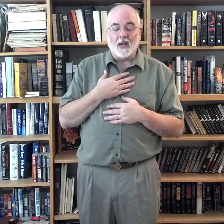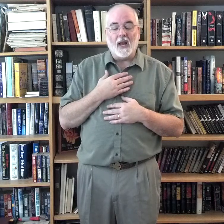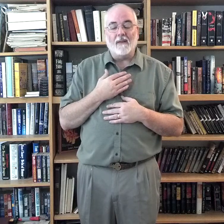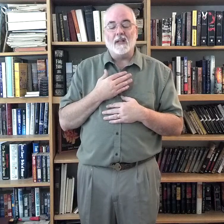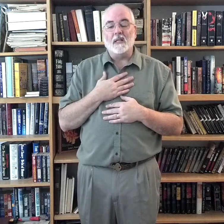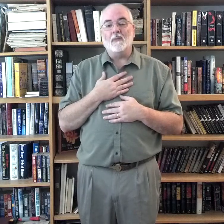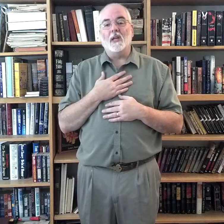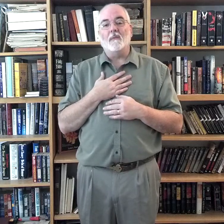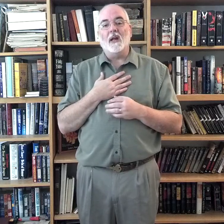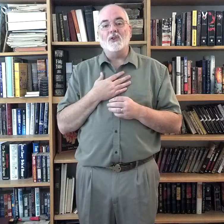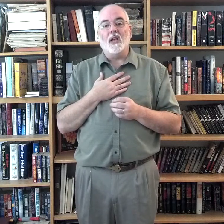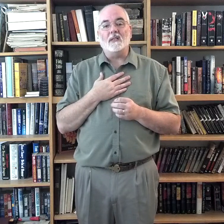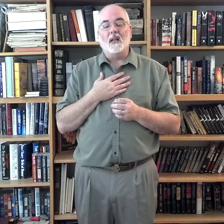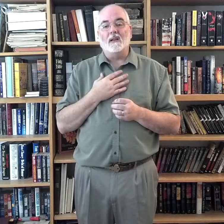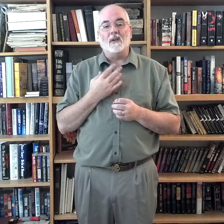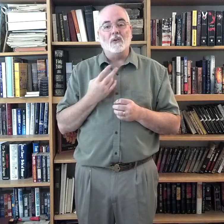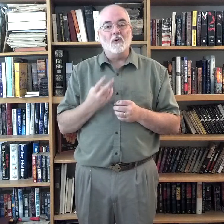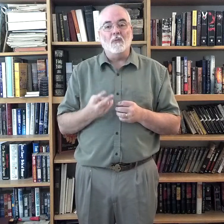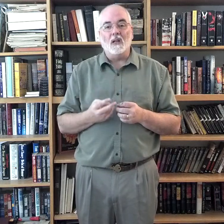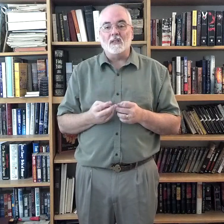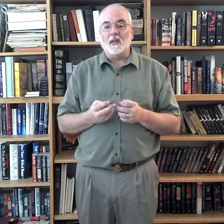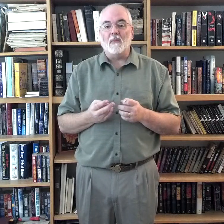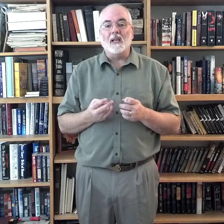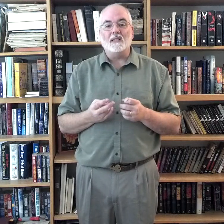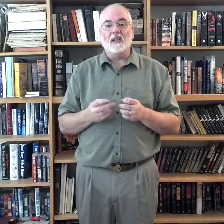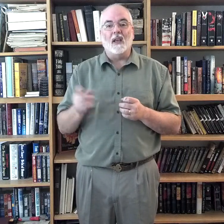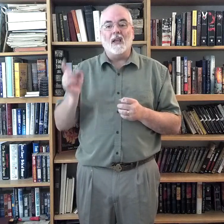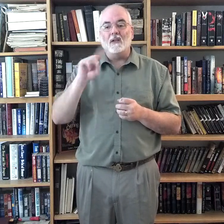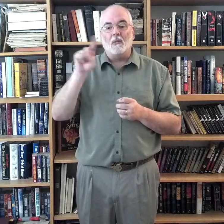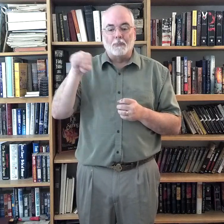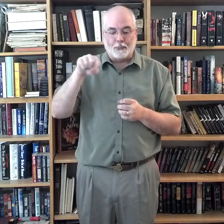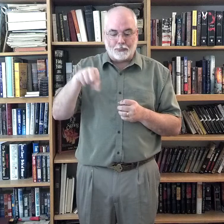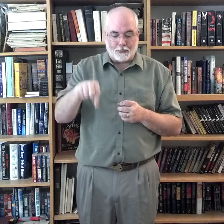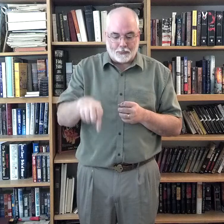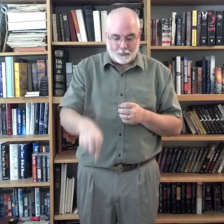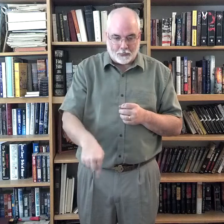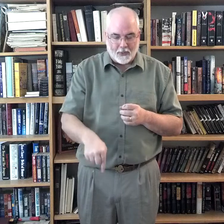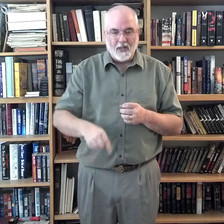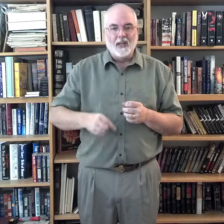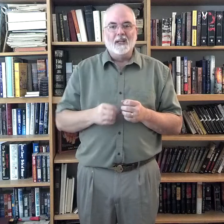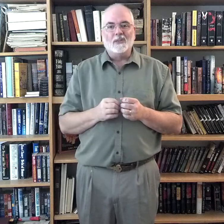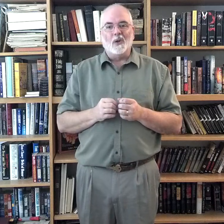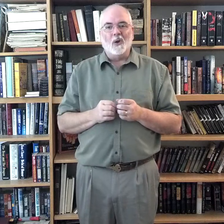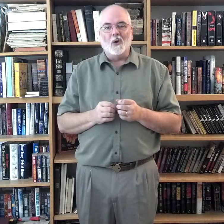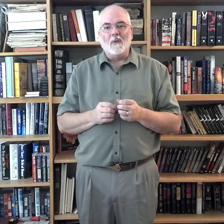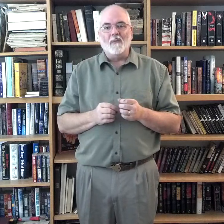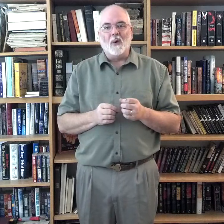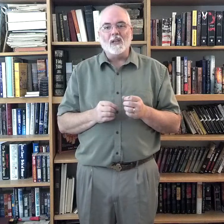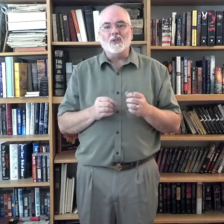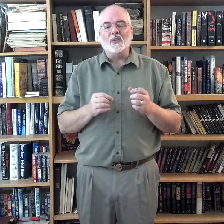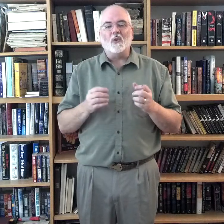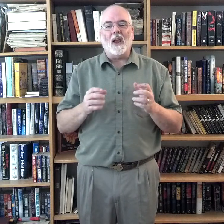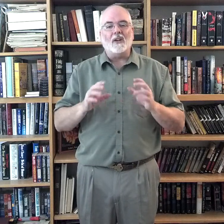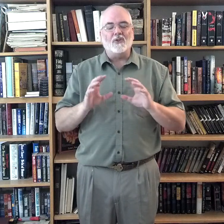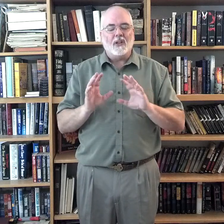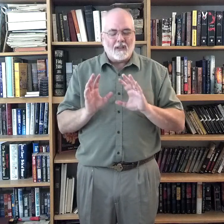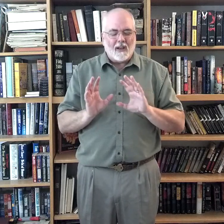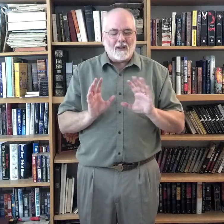I have had something in my chest now for two months and my singing has gone pfft. So my voice just cracks, just kind of